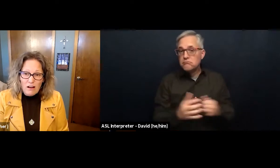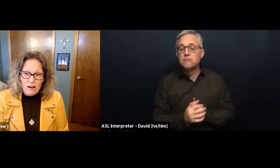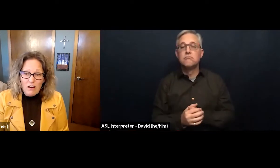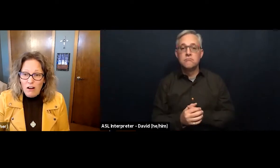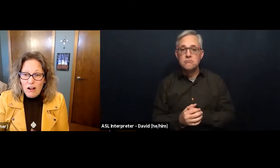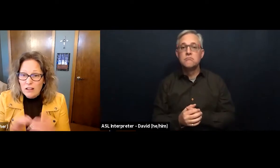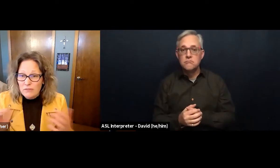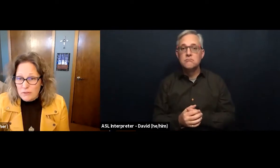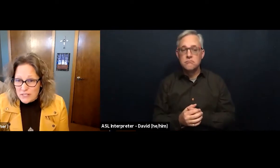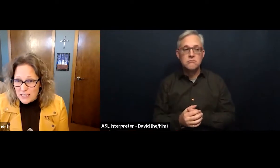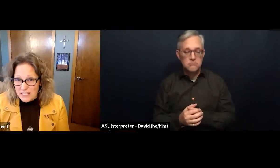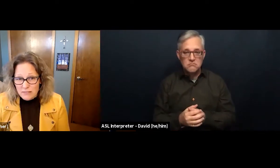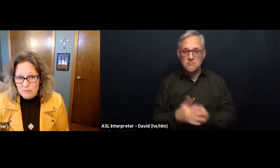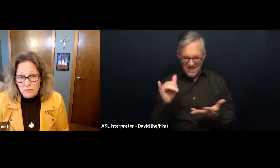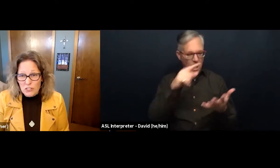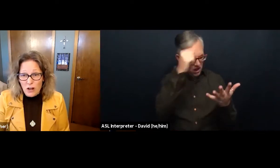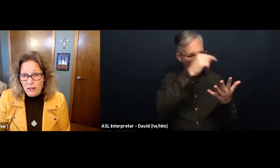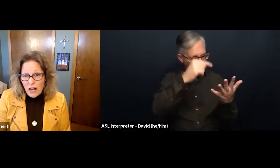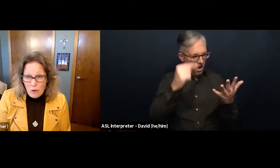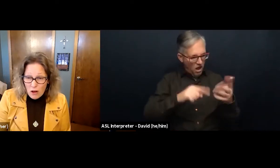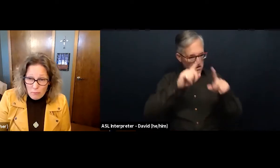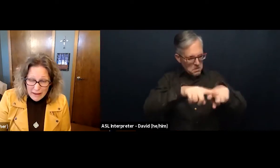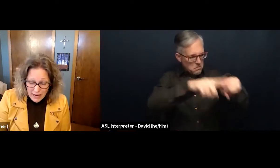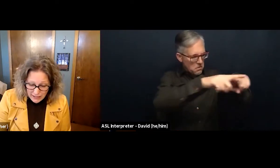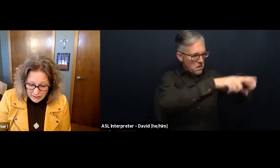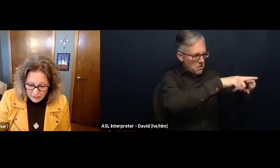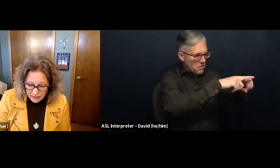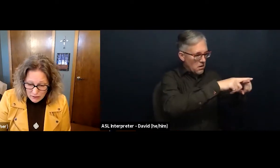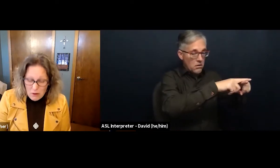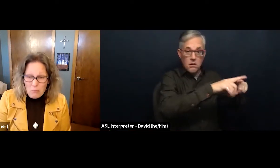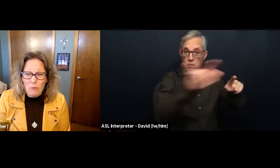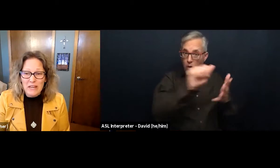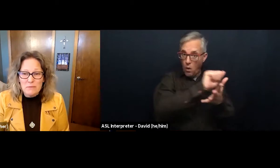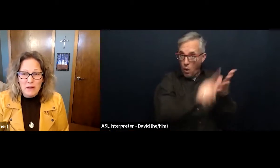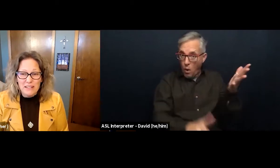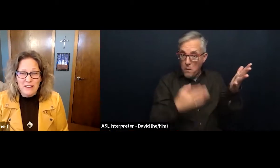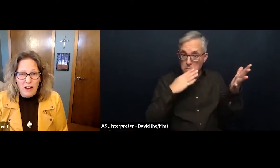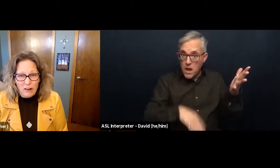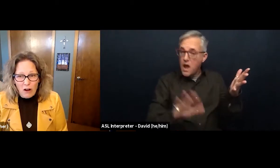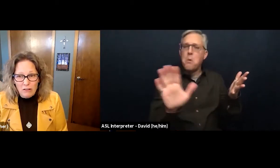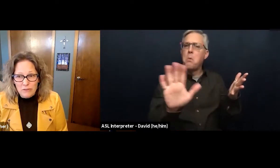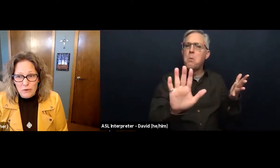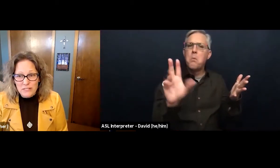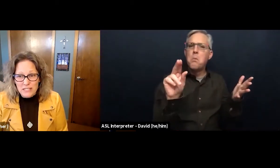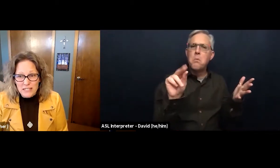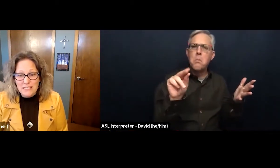All of those things, which are not all bad, but we depend on all of those things